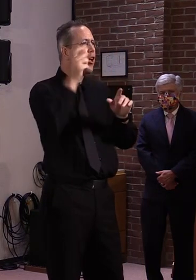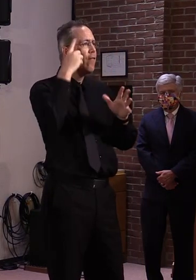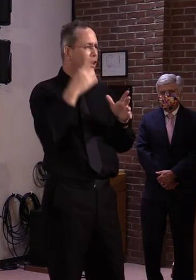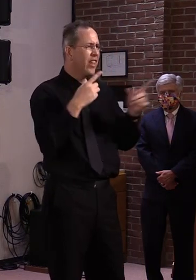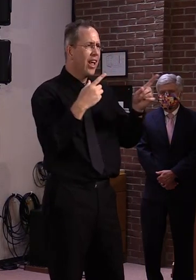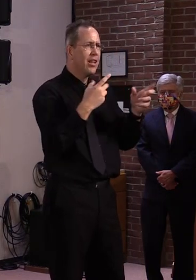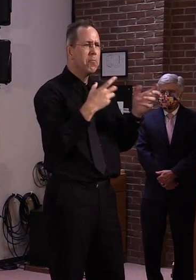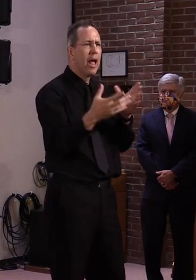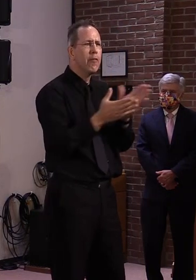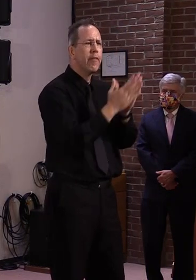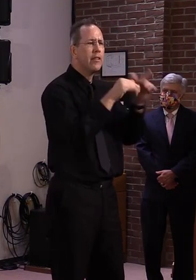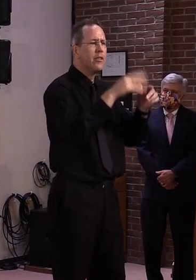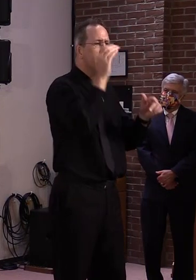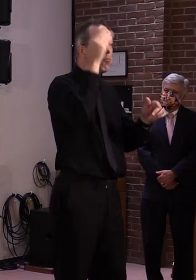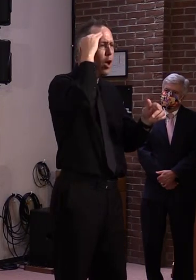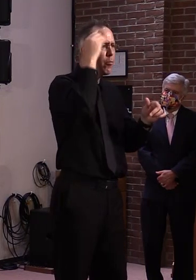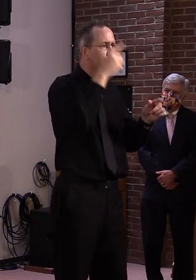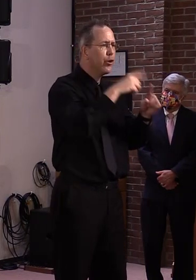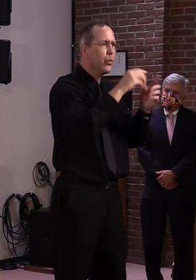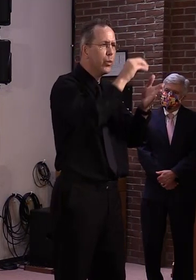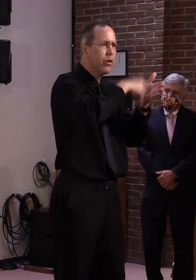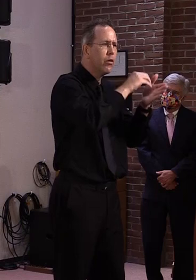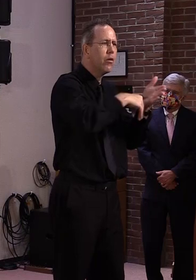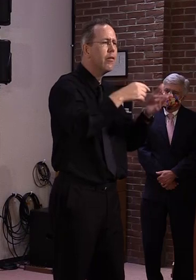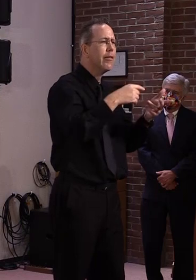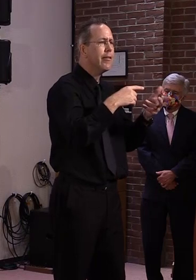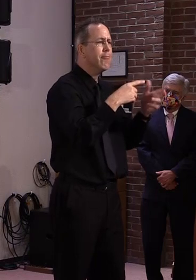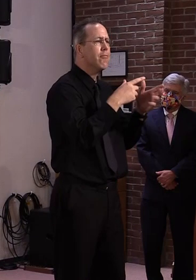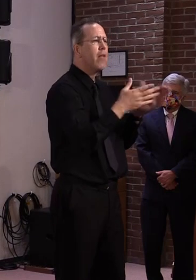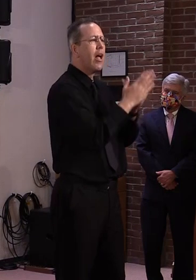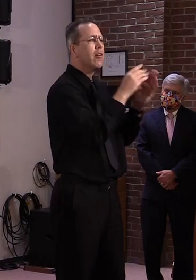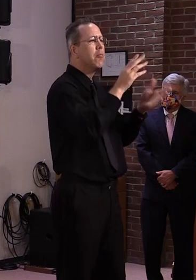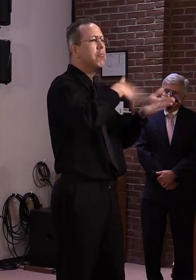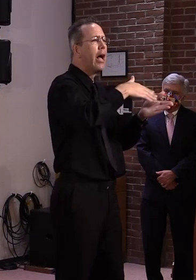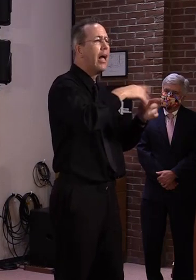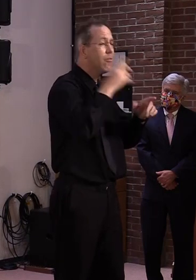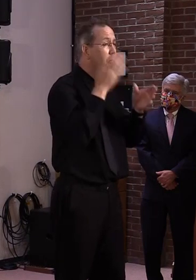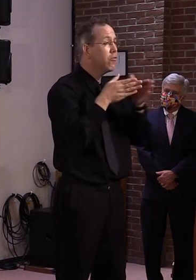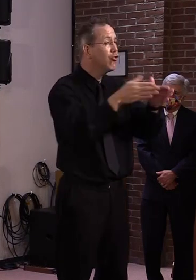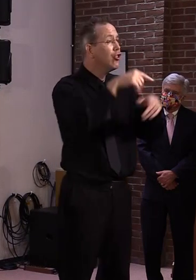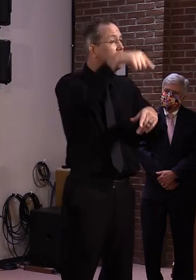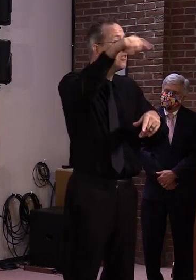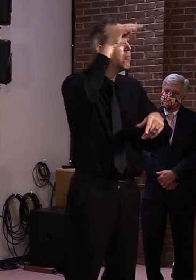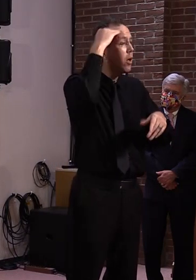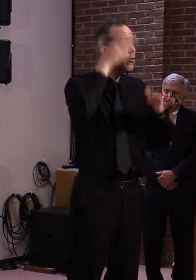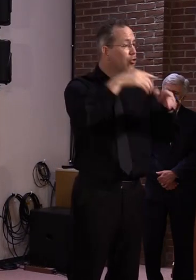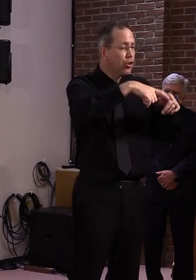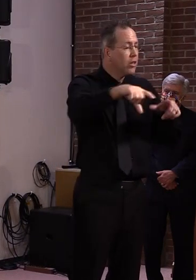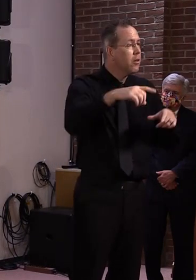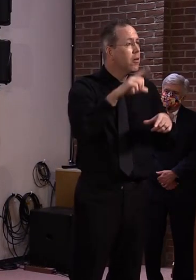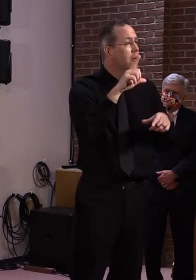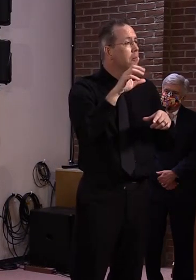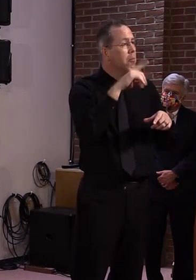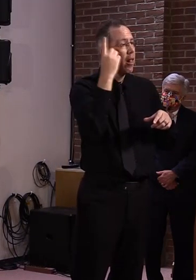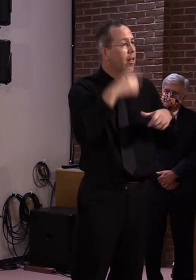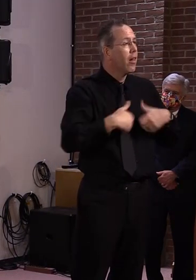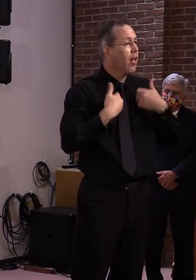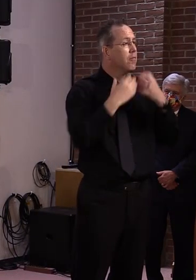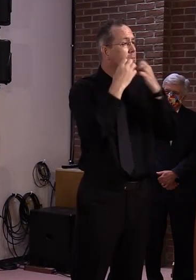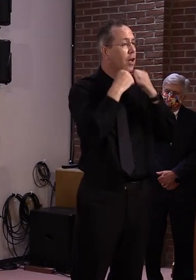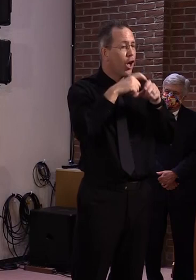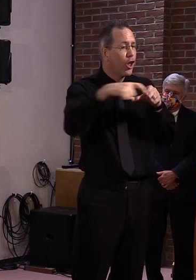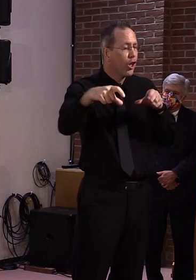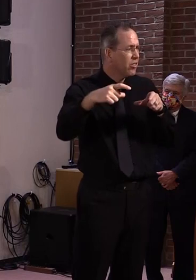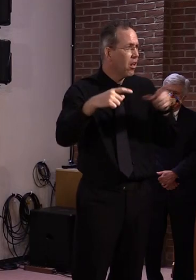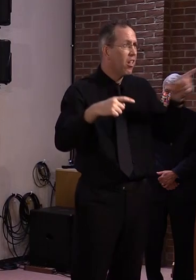message. I think they're almost one in the same. So if the you know, we're in a unique situation here